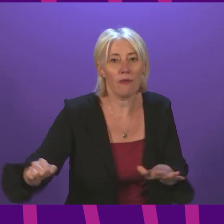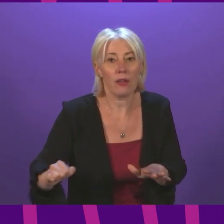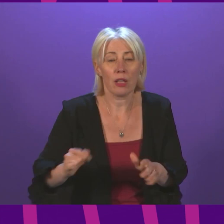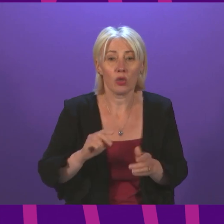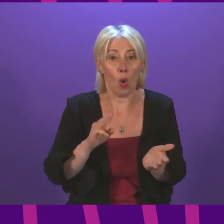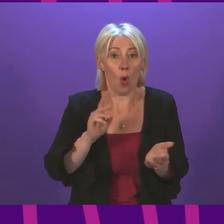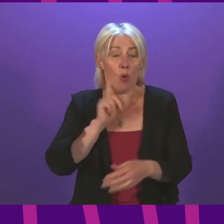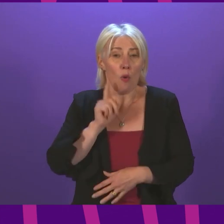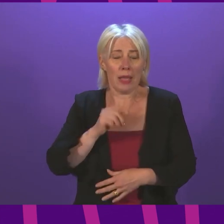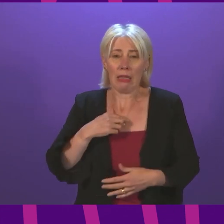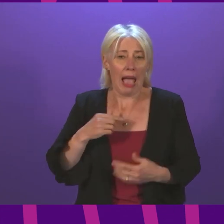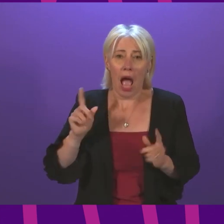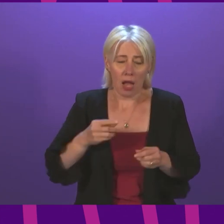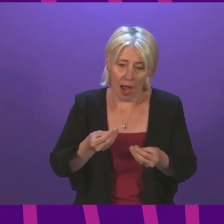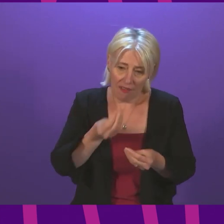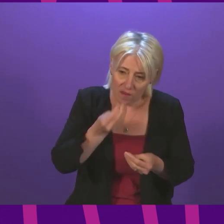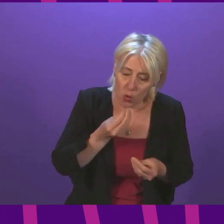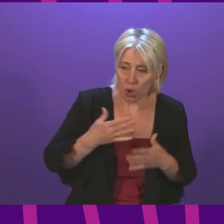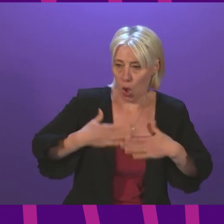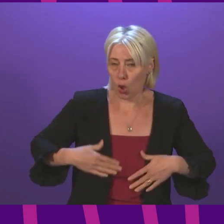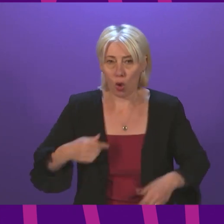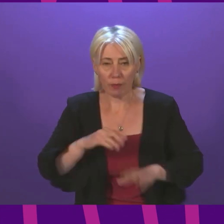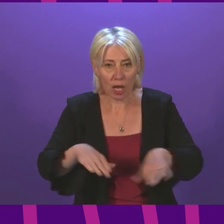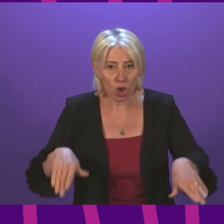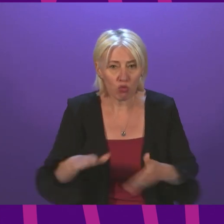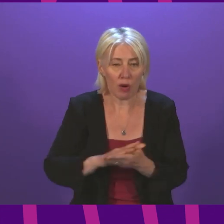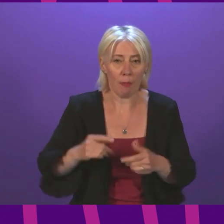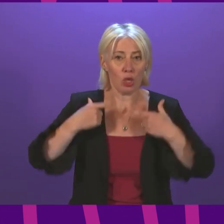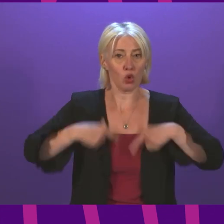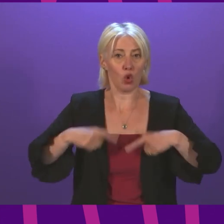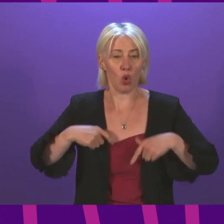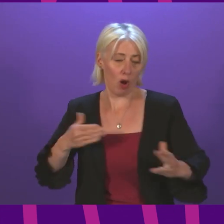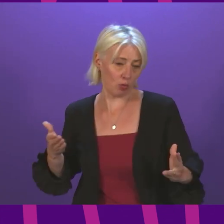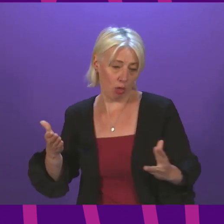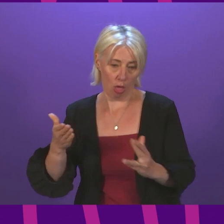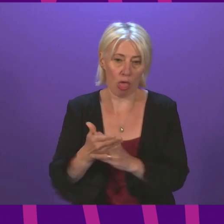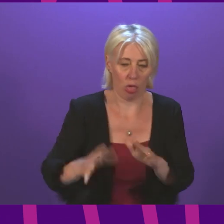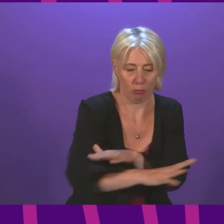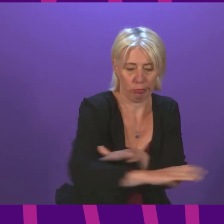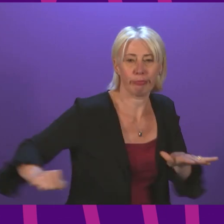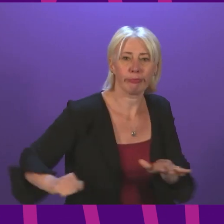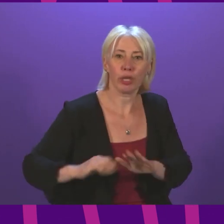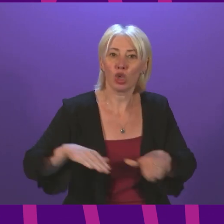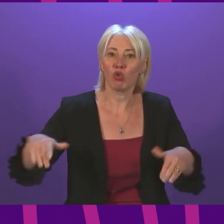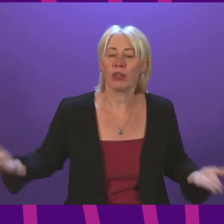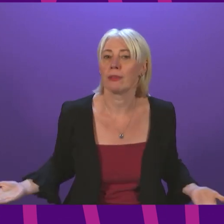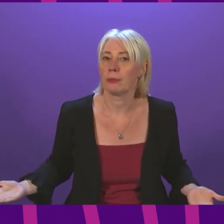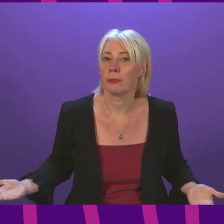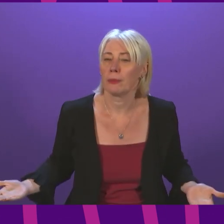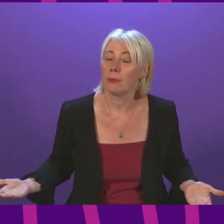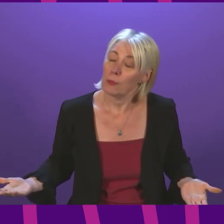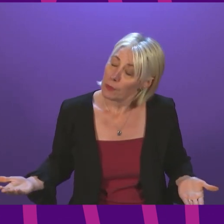inability to feed and clothe their children will result in social work intervention. Presiding officer, to finish,